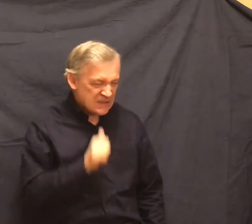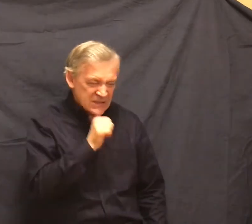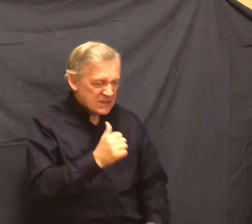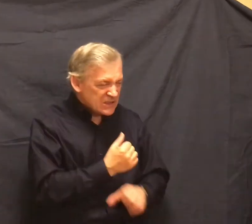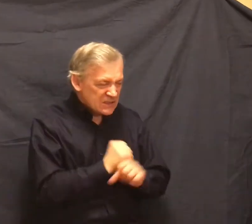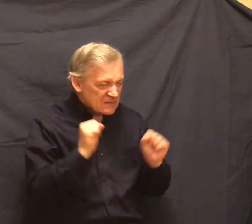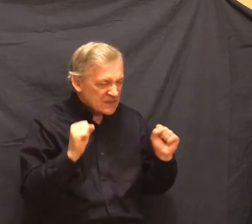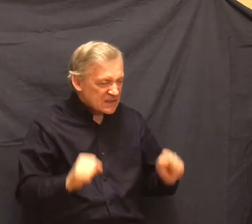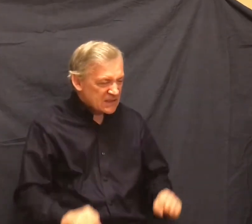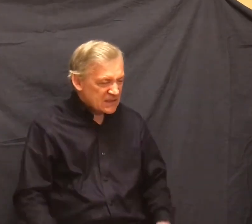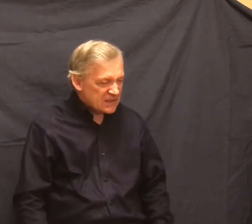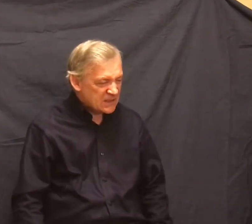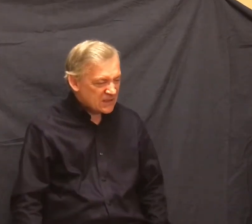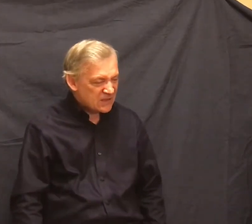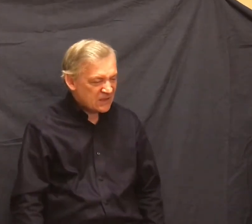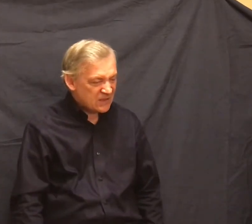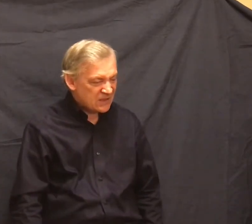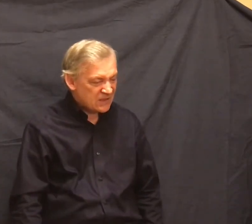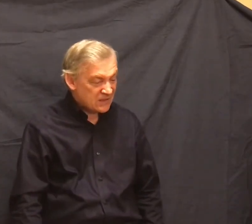You'd drink out of a gutter if you was thirsty.